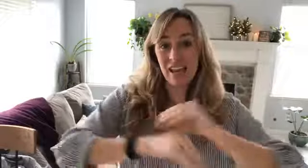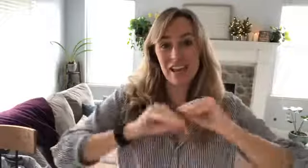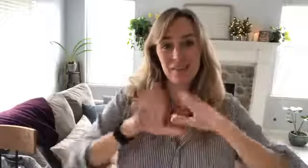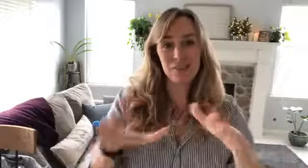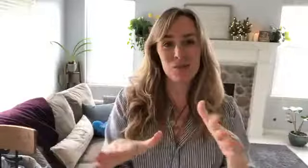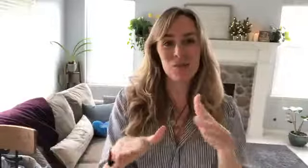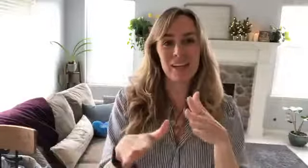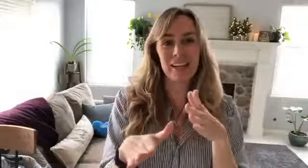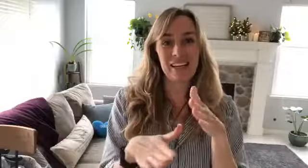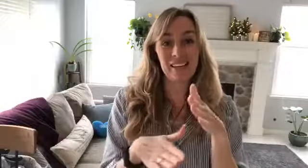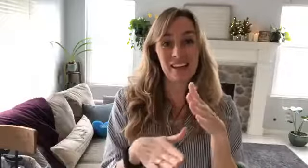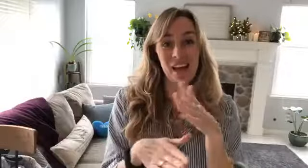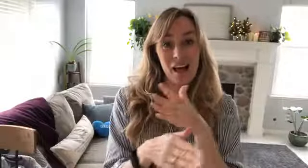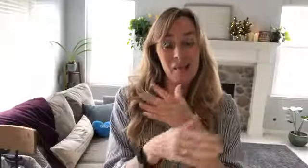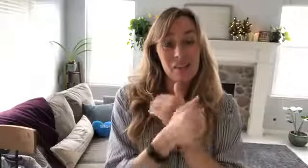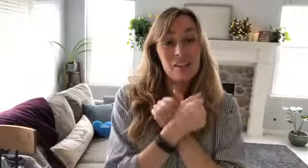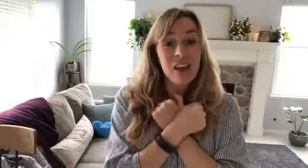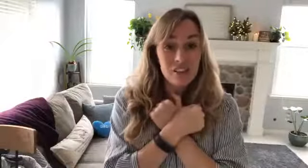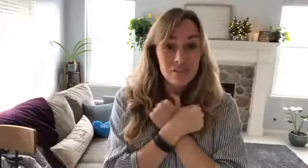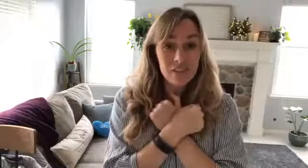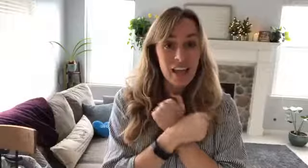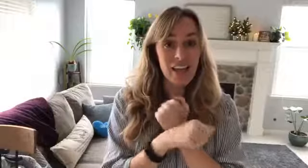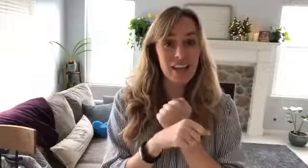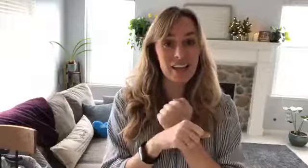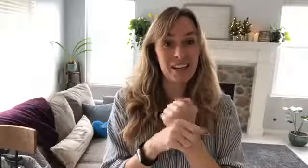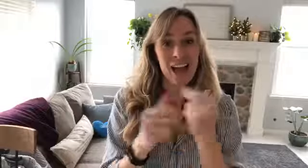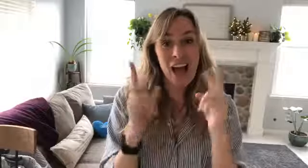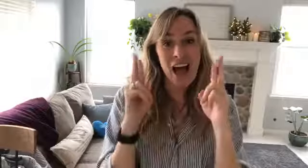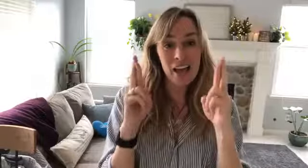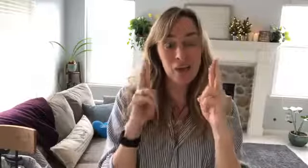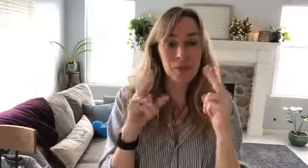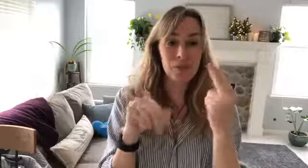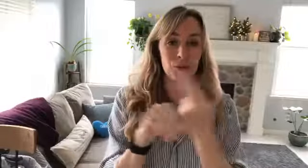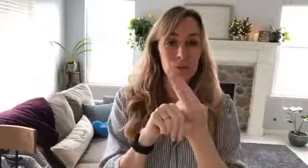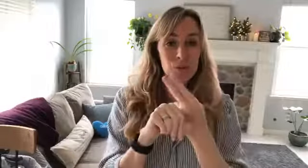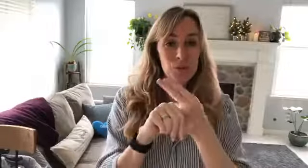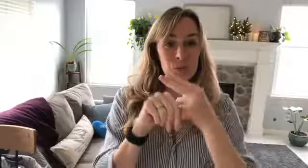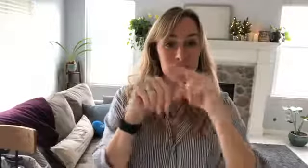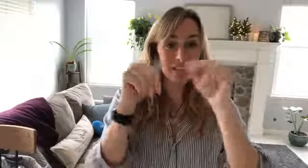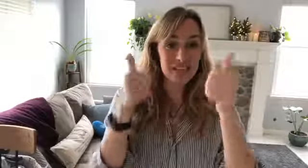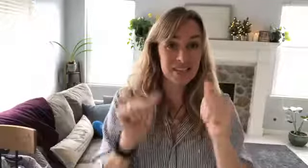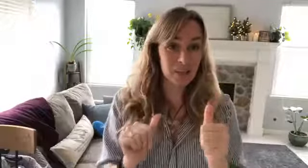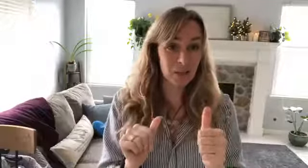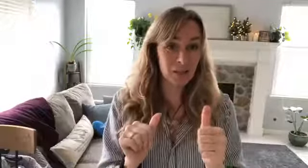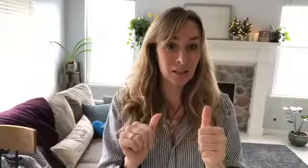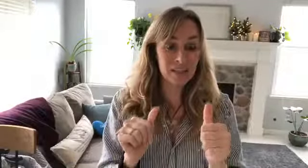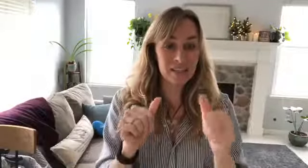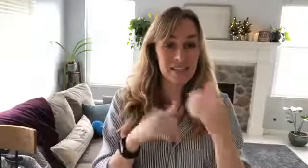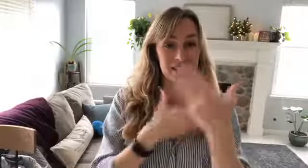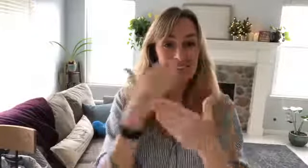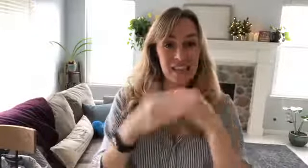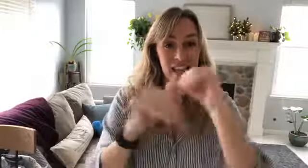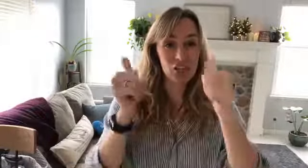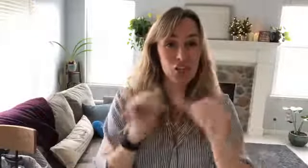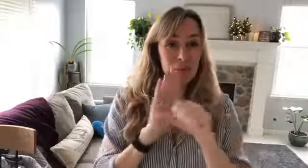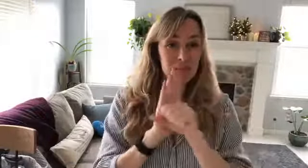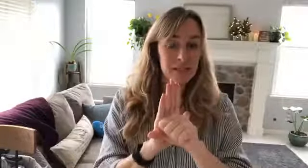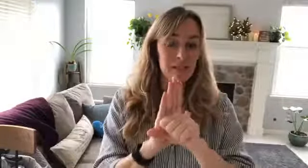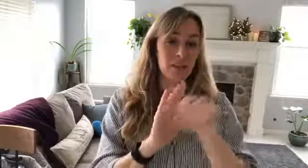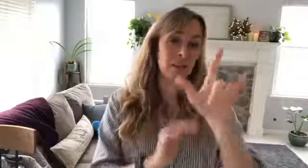of spreading love and I hope that you use this symbol this this hand-shaped symbol